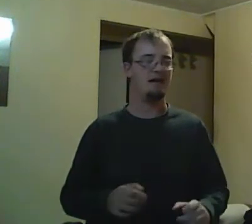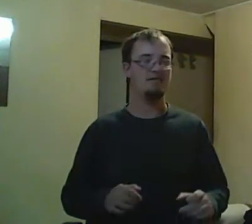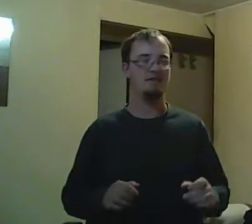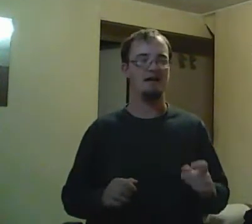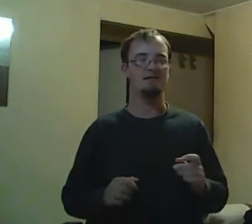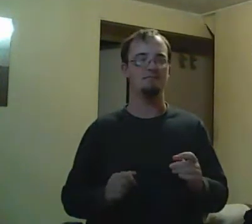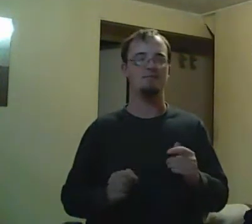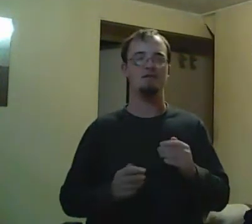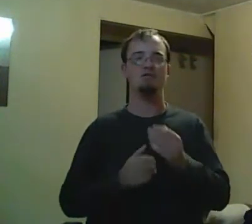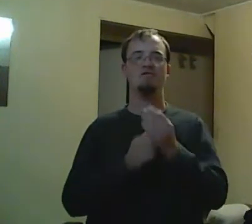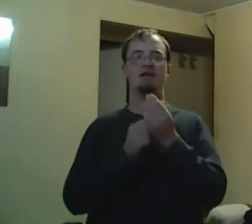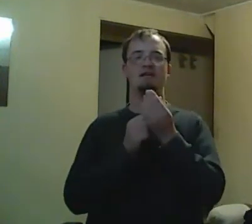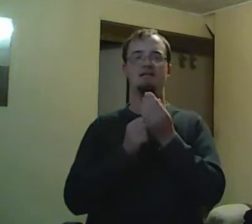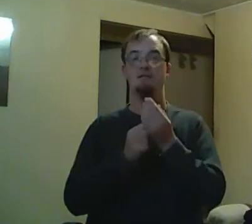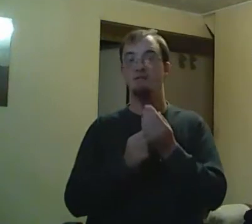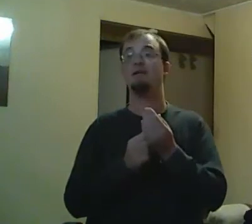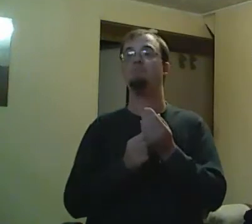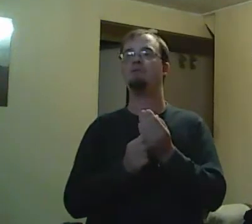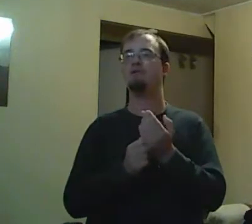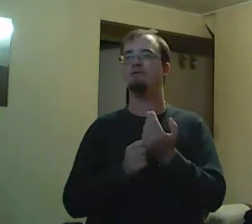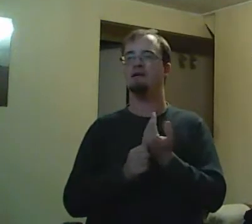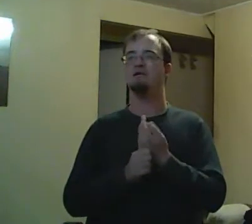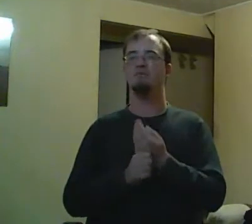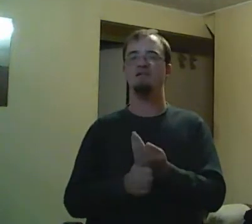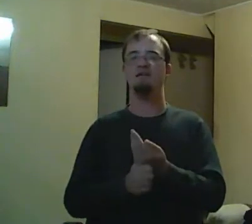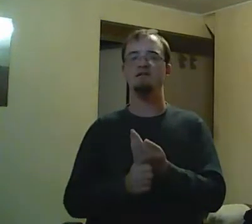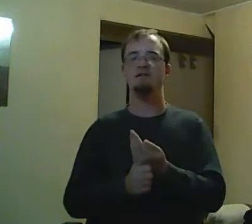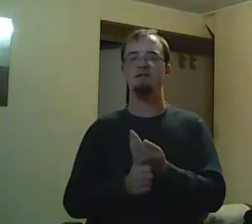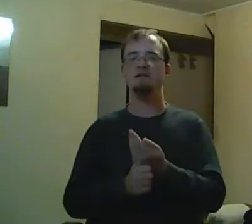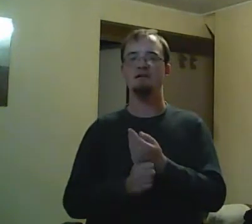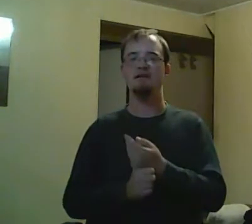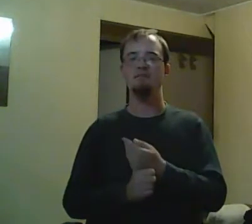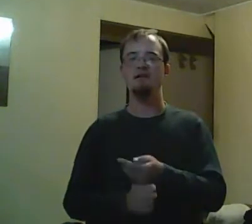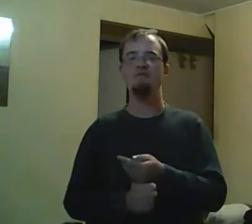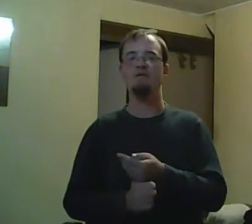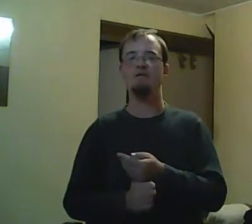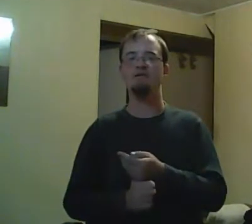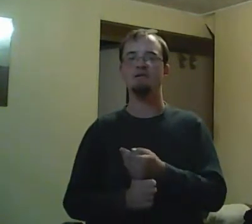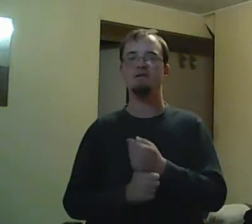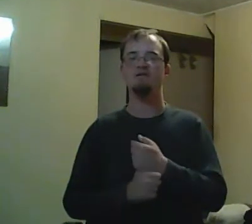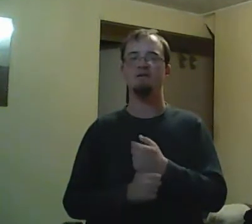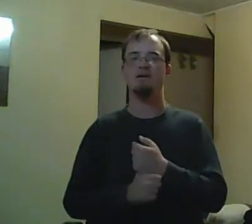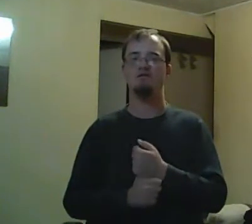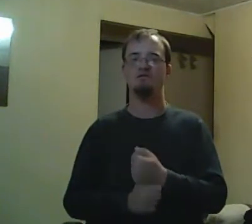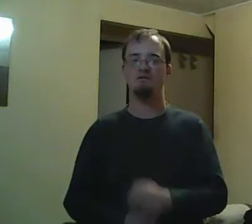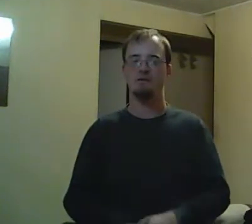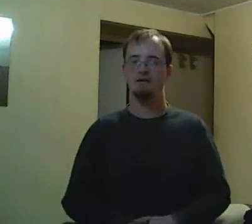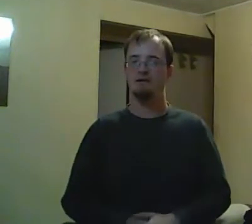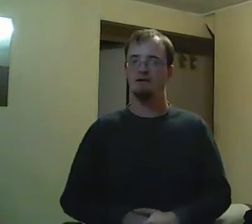by Spinner and Jay who wants answers to where the hell Rick is. Because, you know, they know Toby is with Rick.